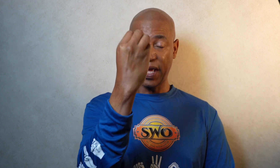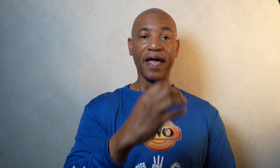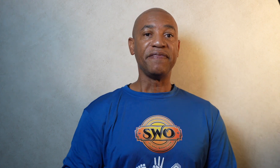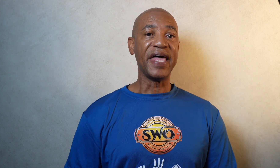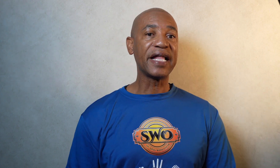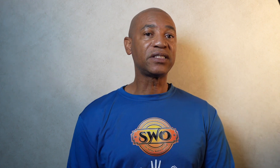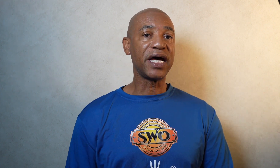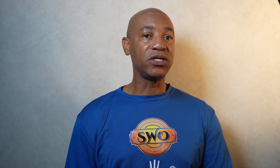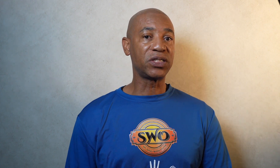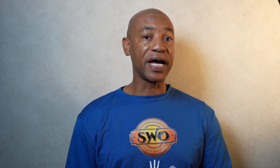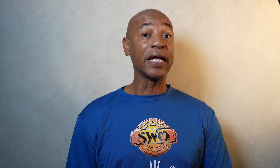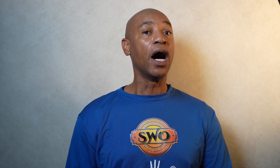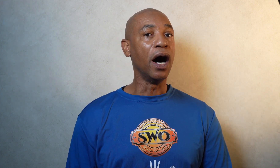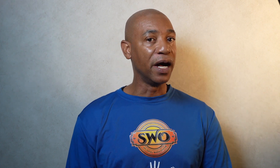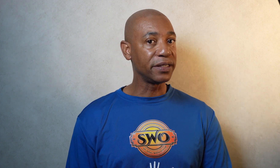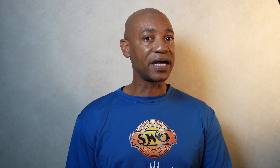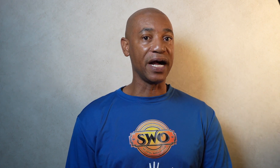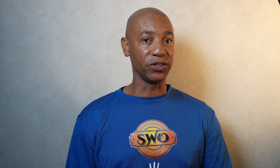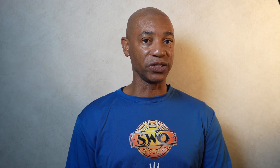That is how you sign unconscious.